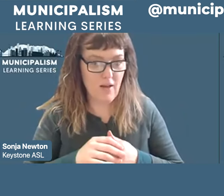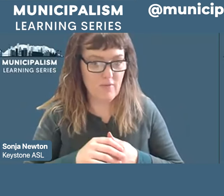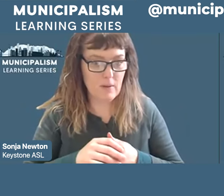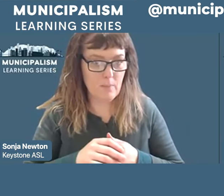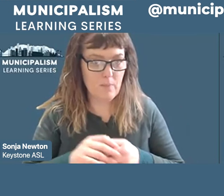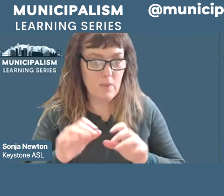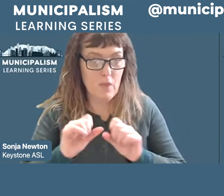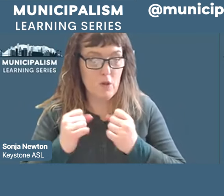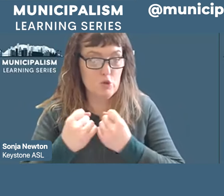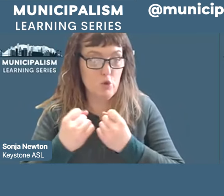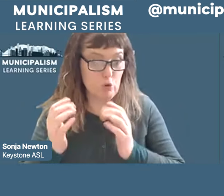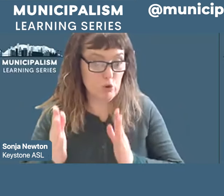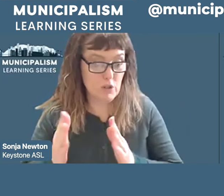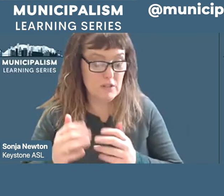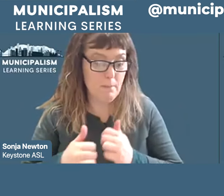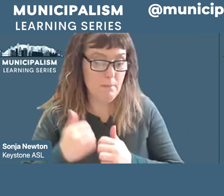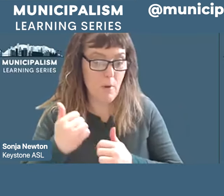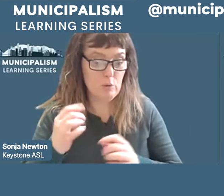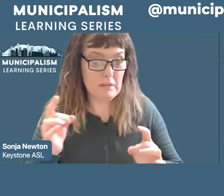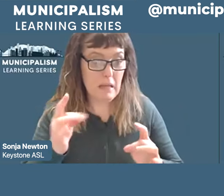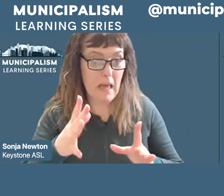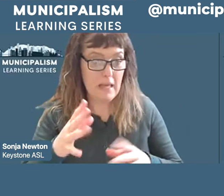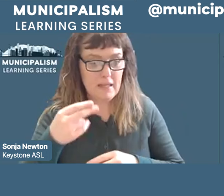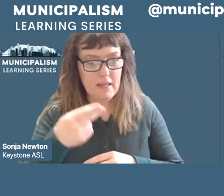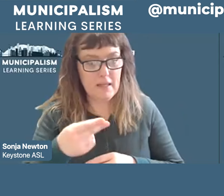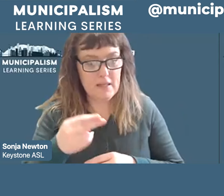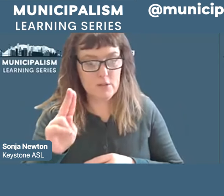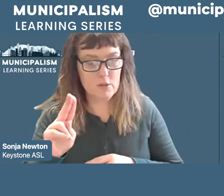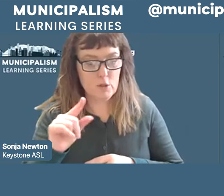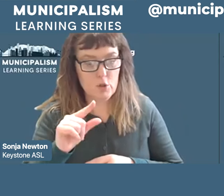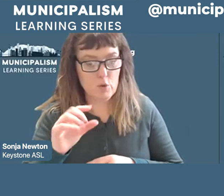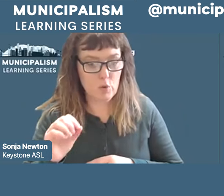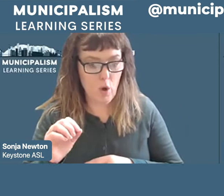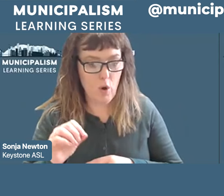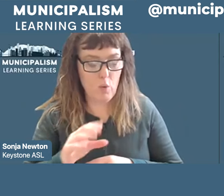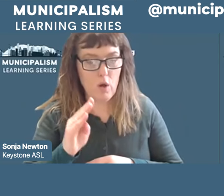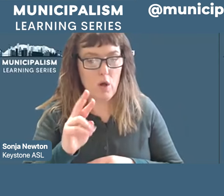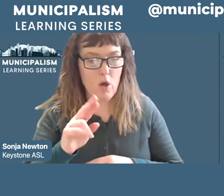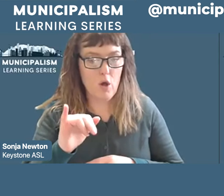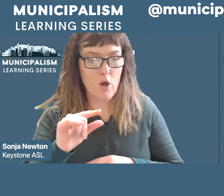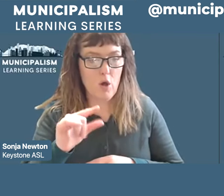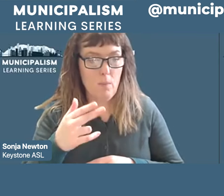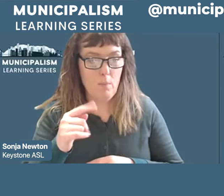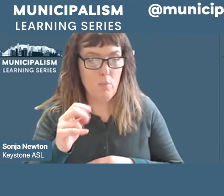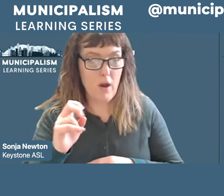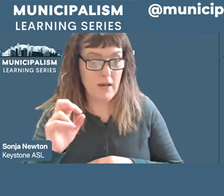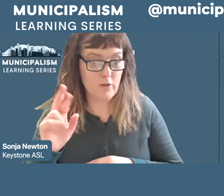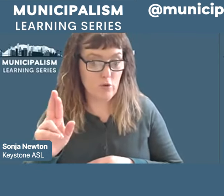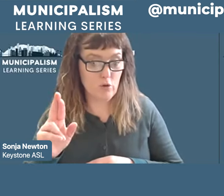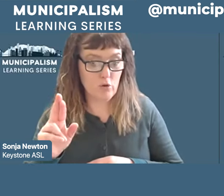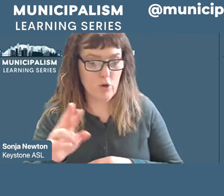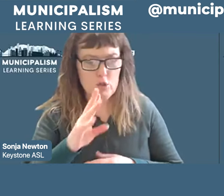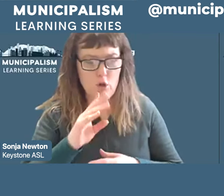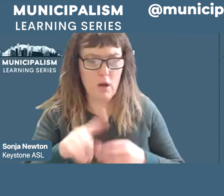Vienna by the well-to-do is Hugo Breitner. Speak to them of Lennon, Trotsky, or